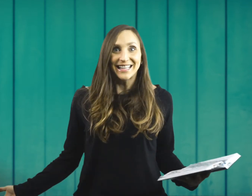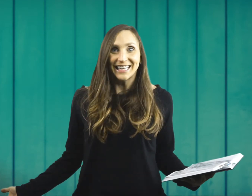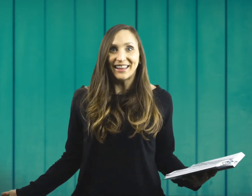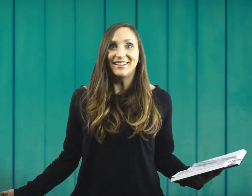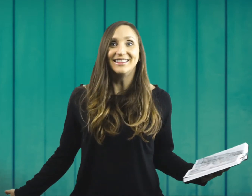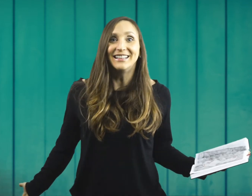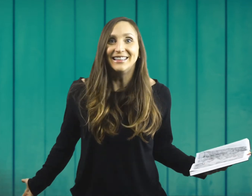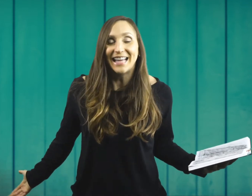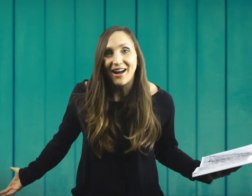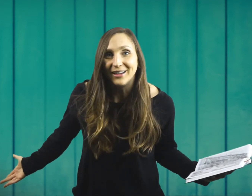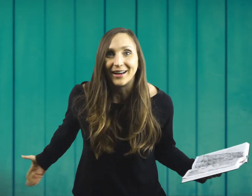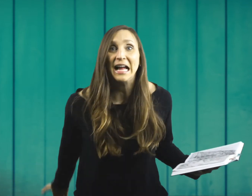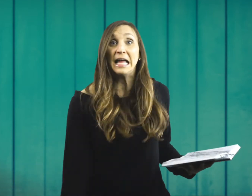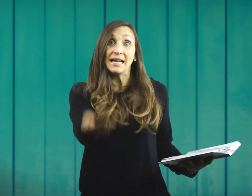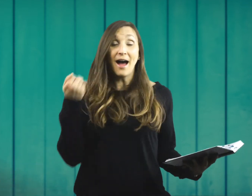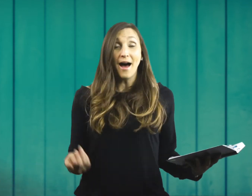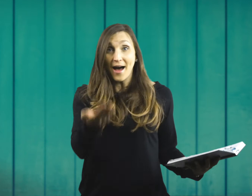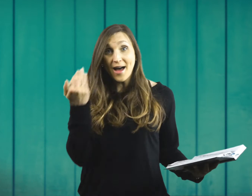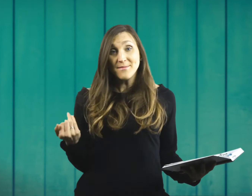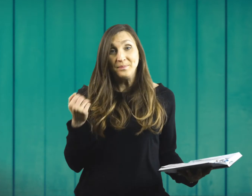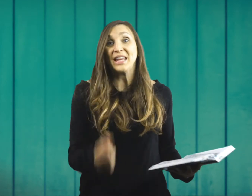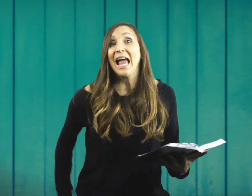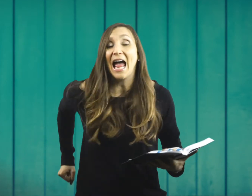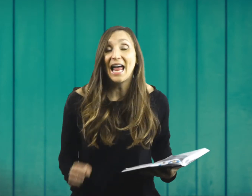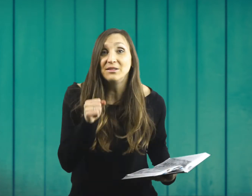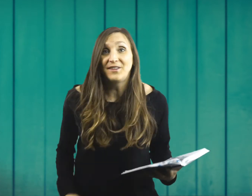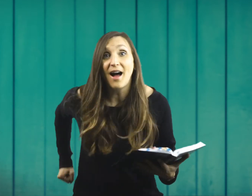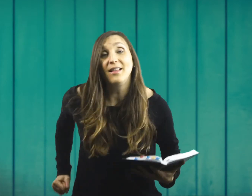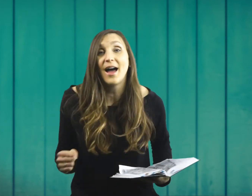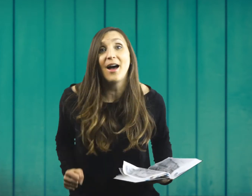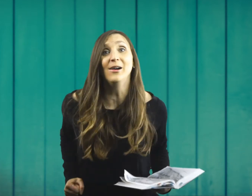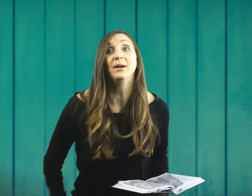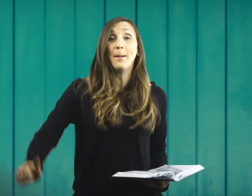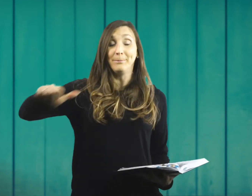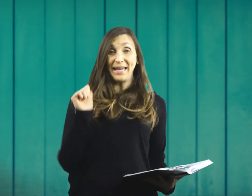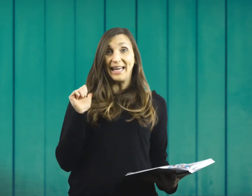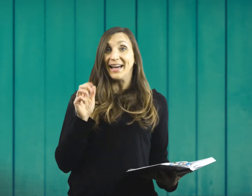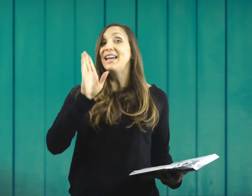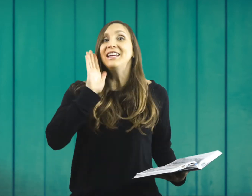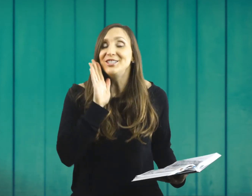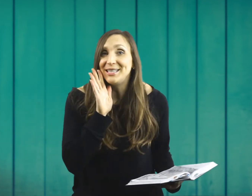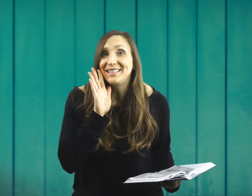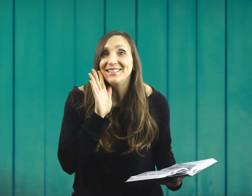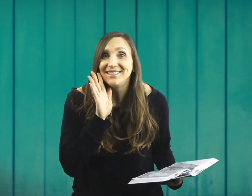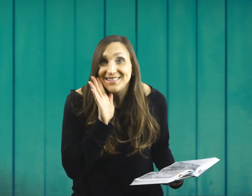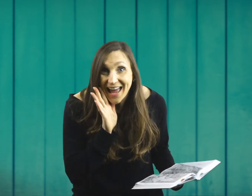that together a little louder. Come and follow me, Jesus said.